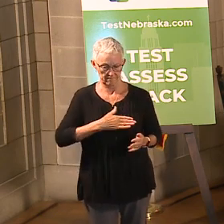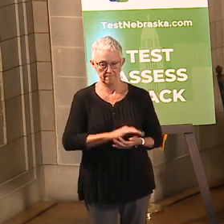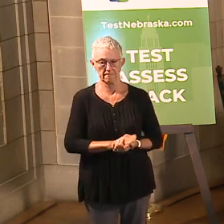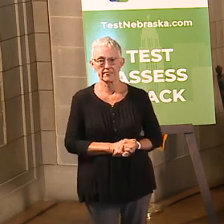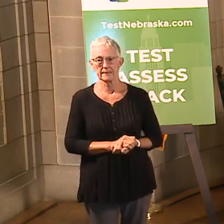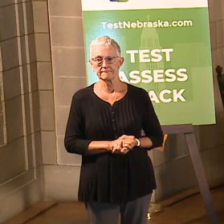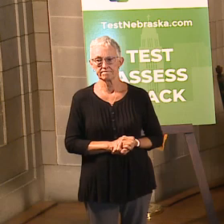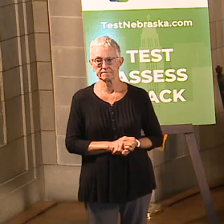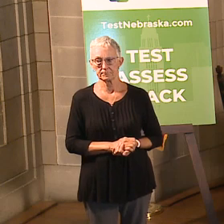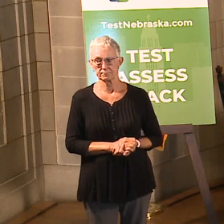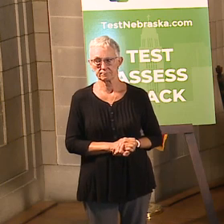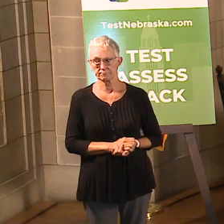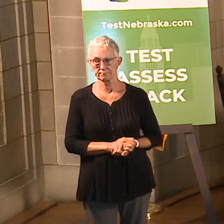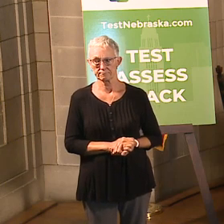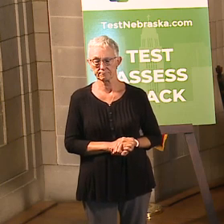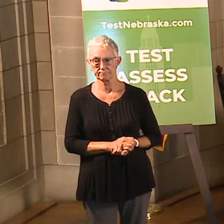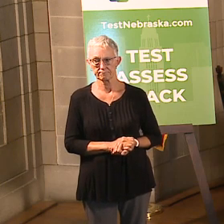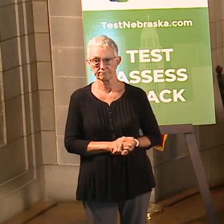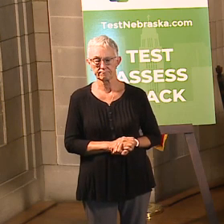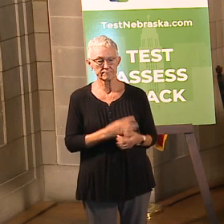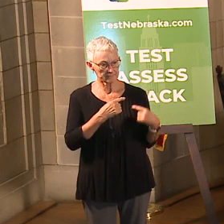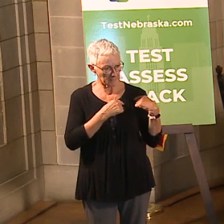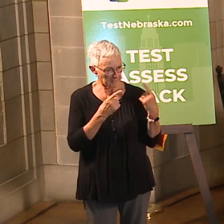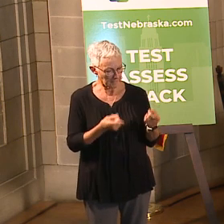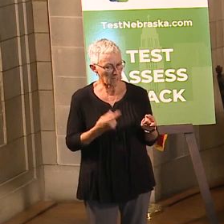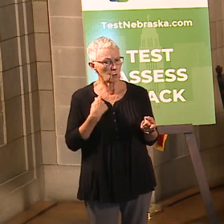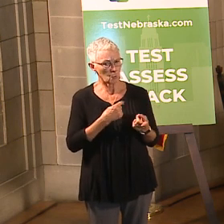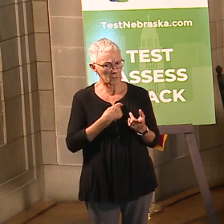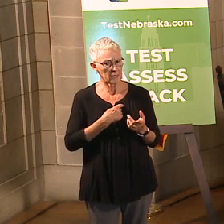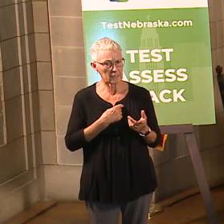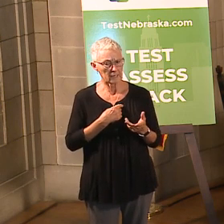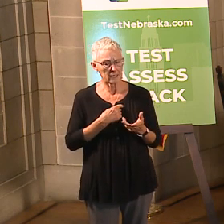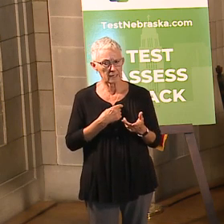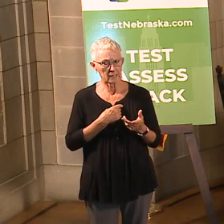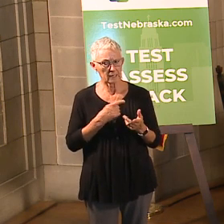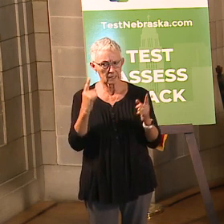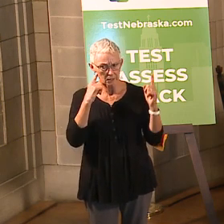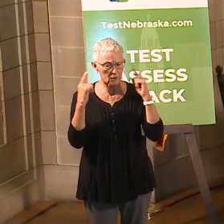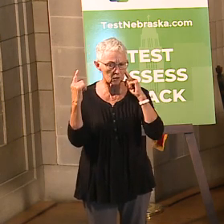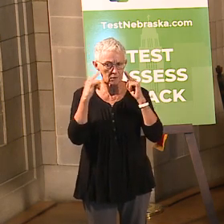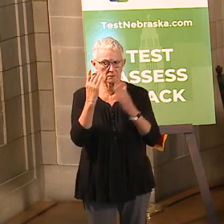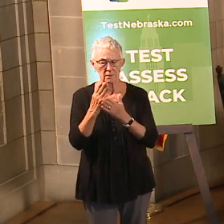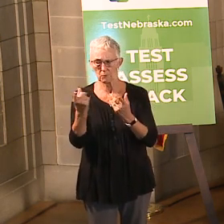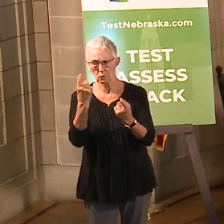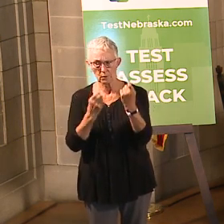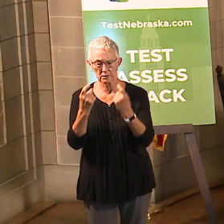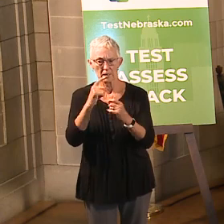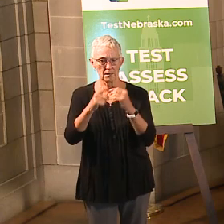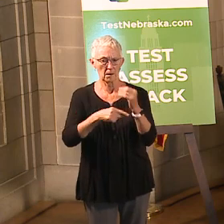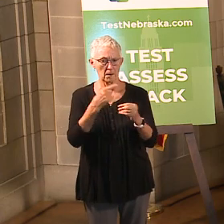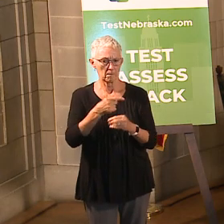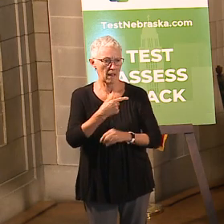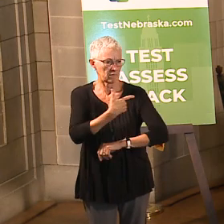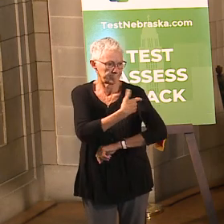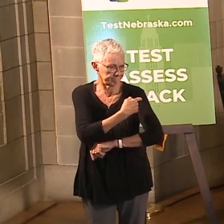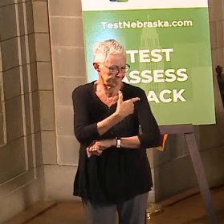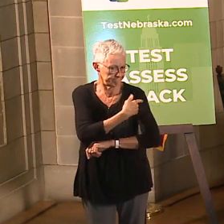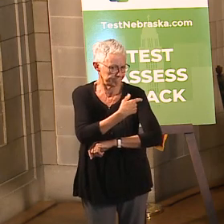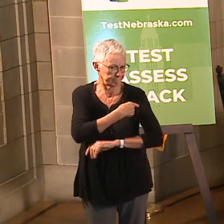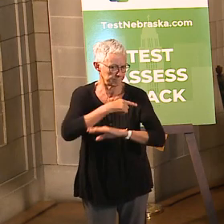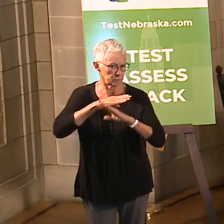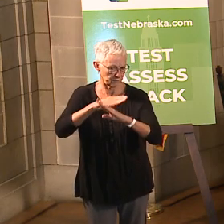that we have received questions on has been with regard to vaccinations. Now, the federal government has asked us to